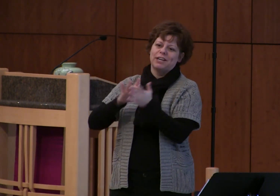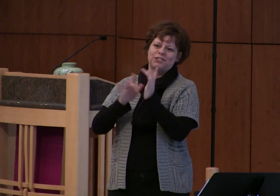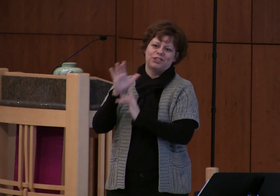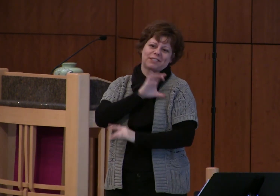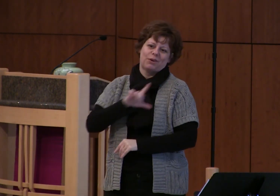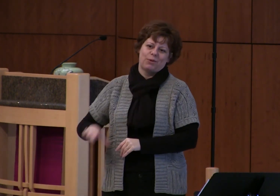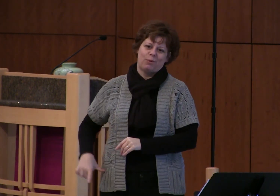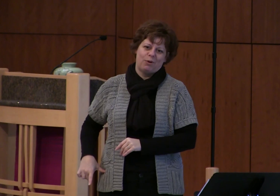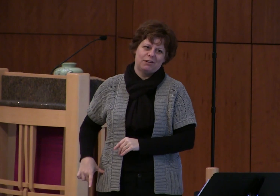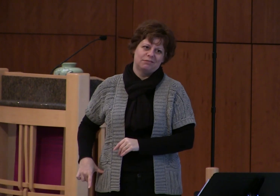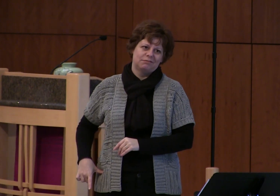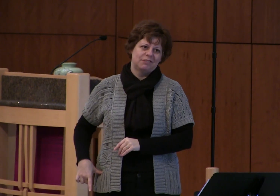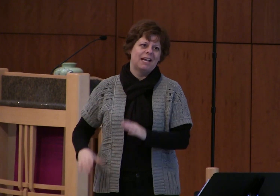Lord amen amen